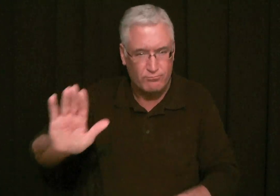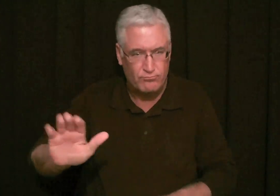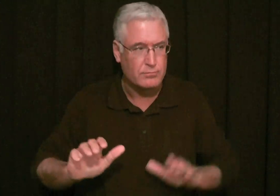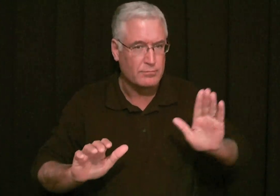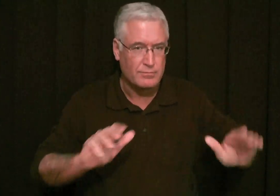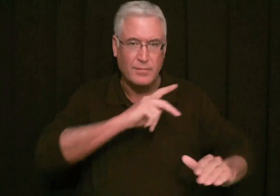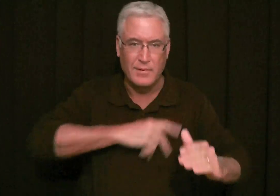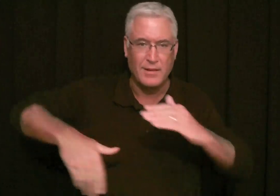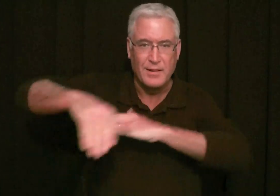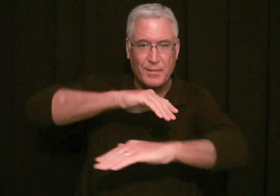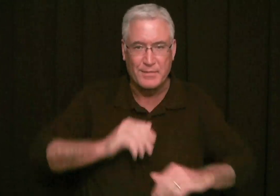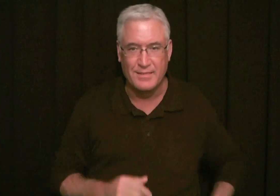the two kingdoms.